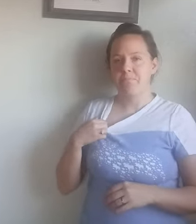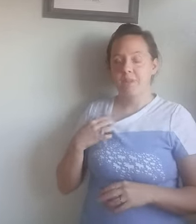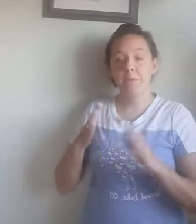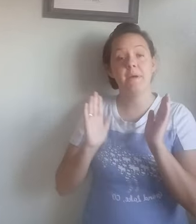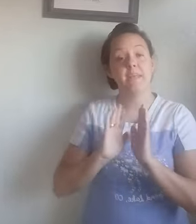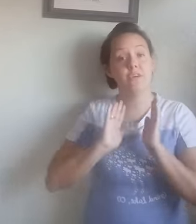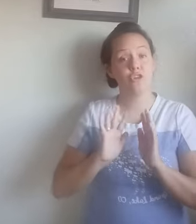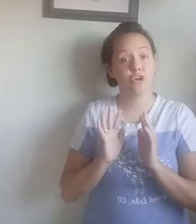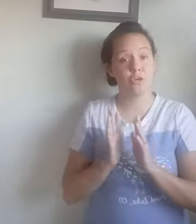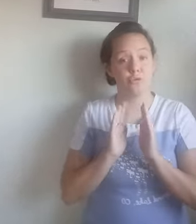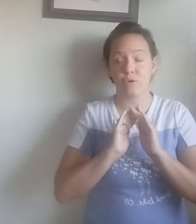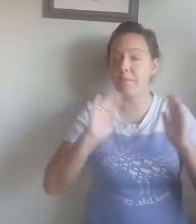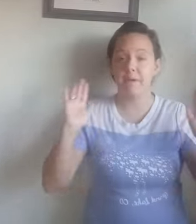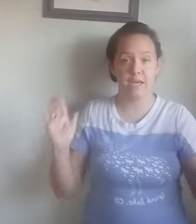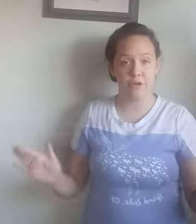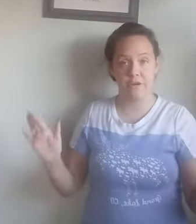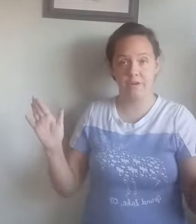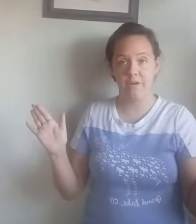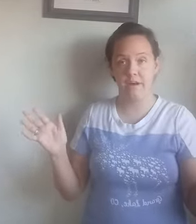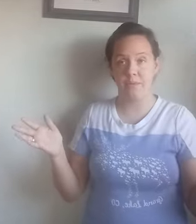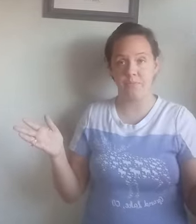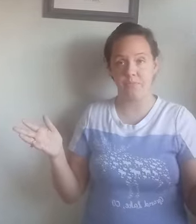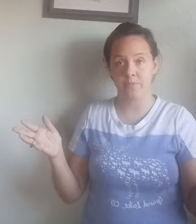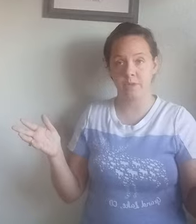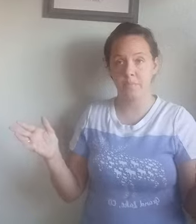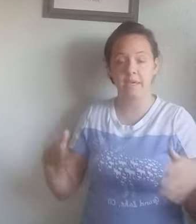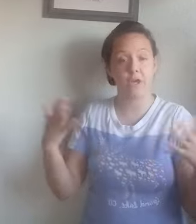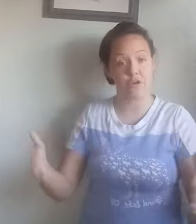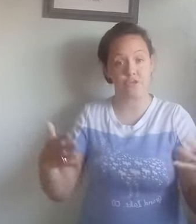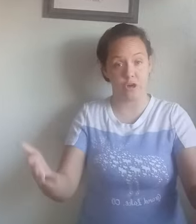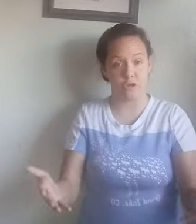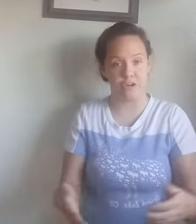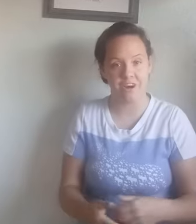But it is a good, great beginner, beginner starter yarn.